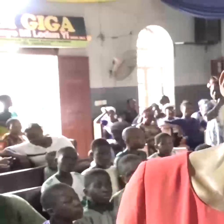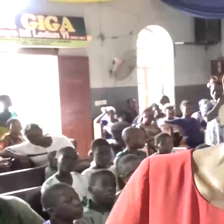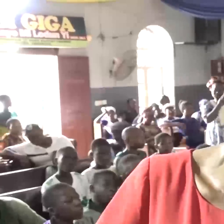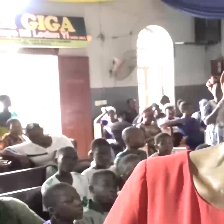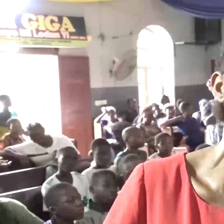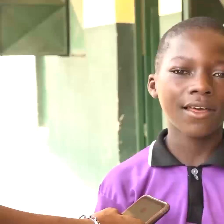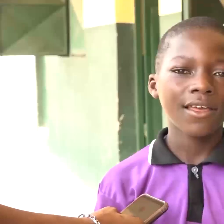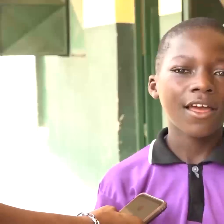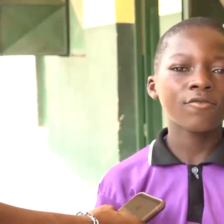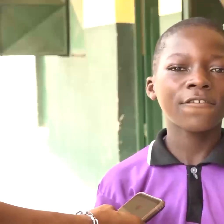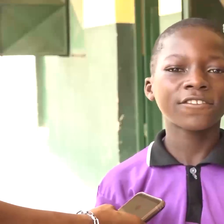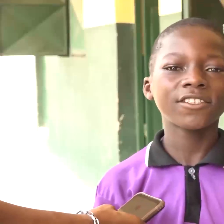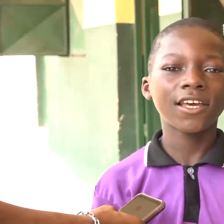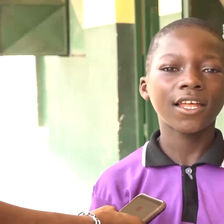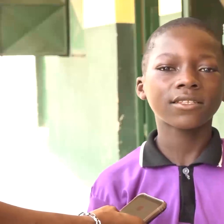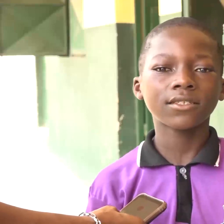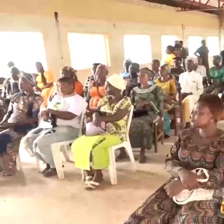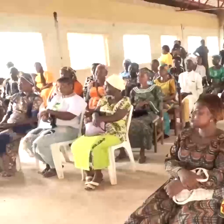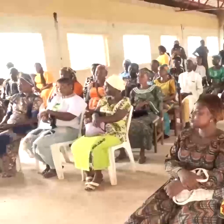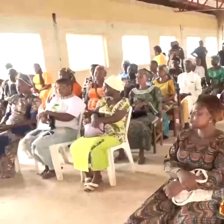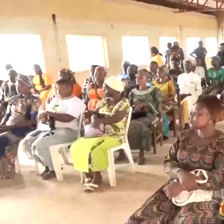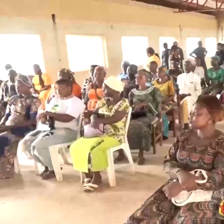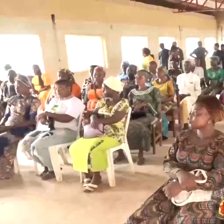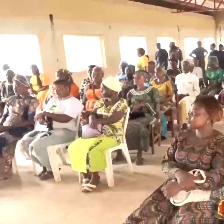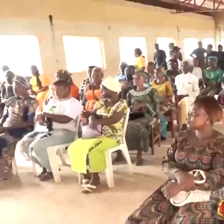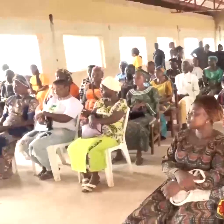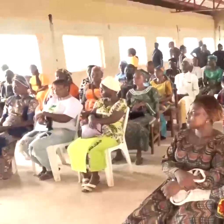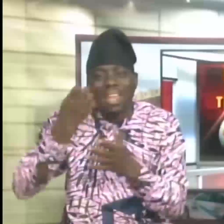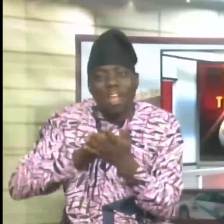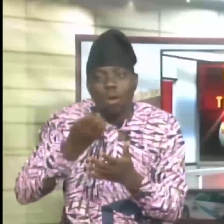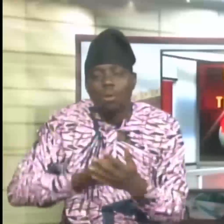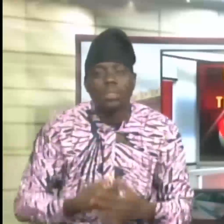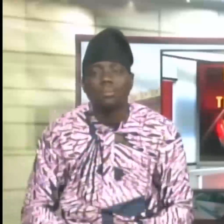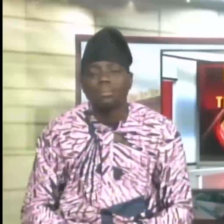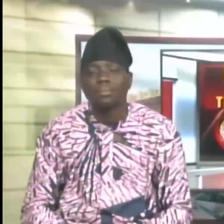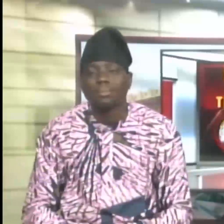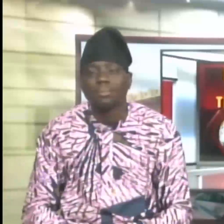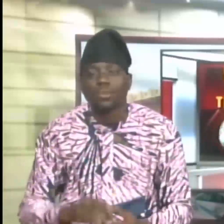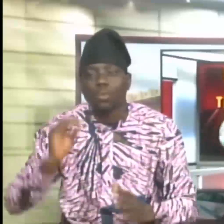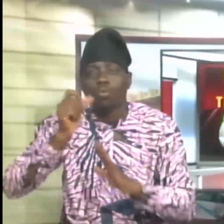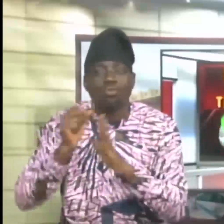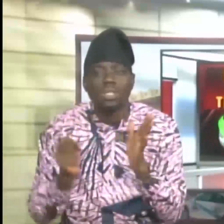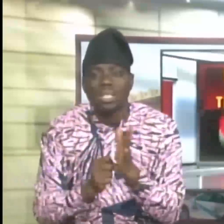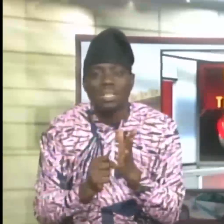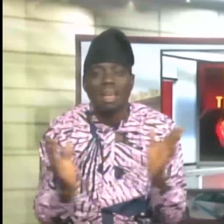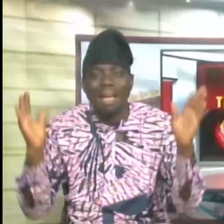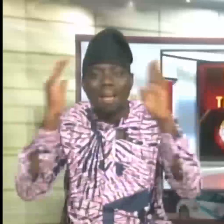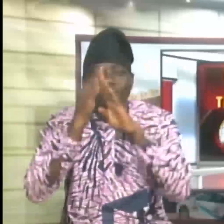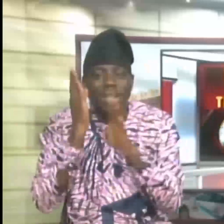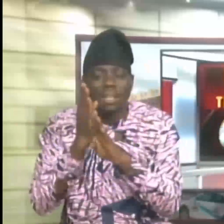wake of prevailing ash economy. Ogun State House of Assembly has passed a resolution seeking